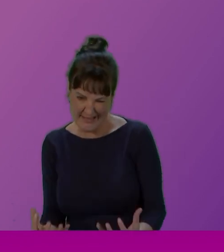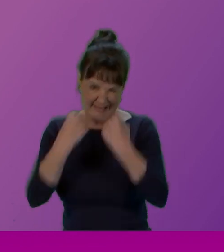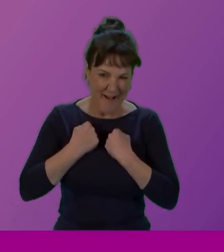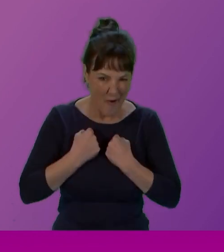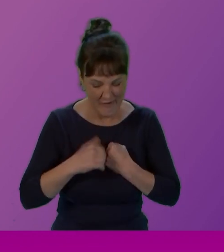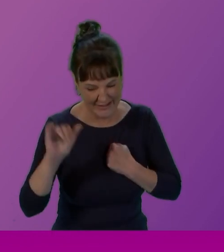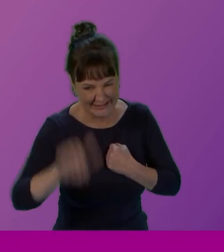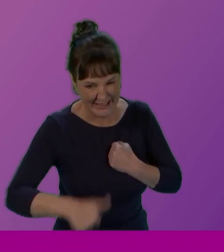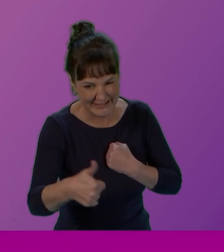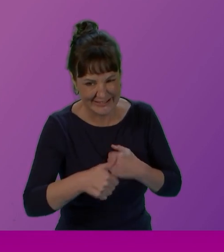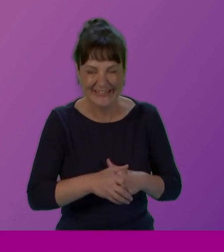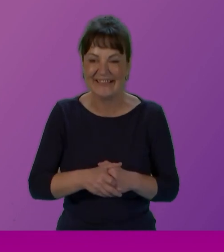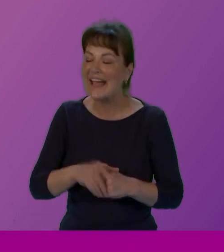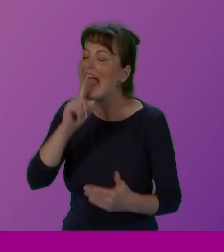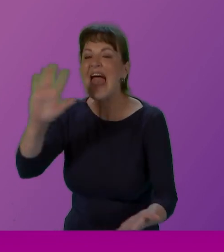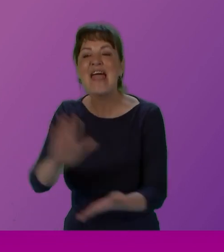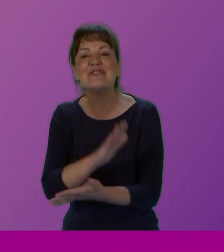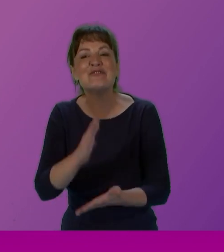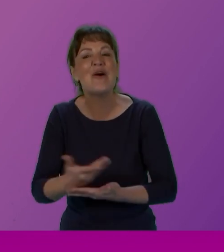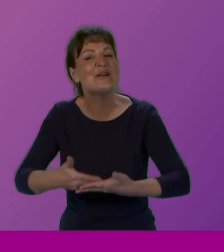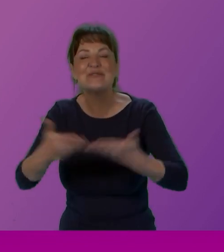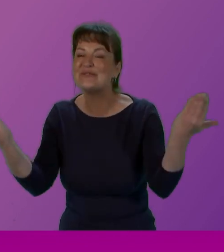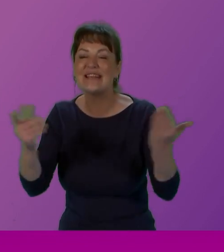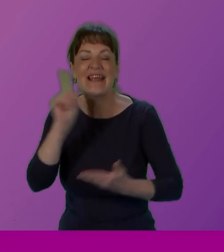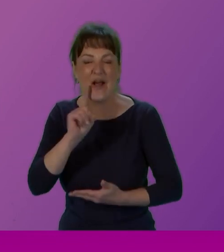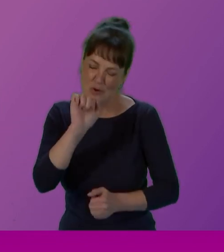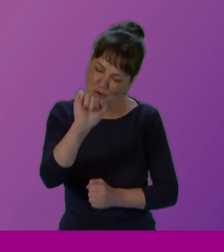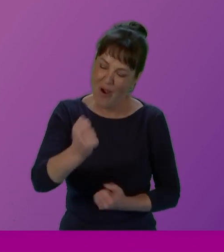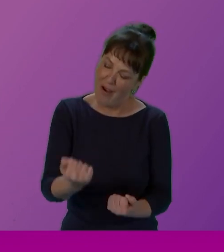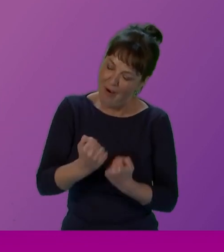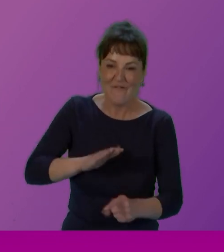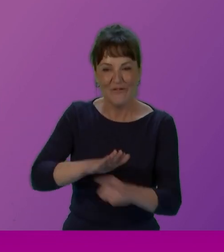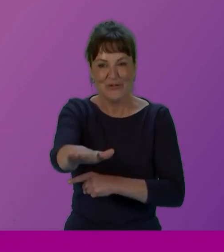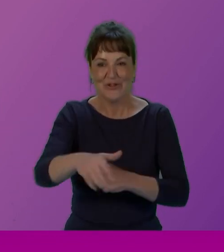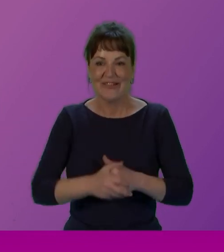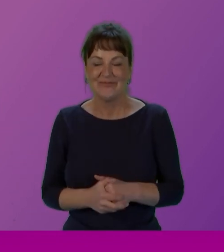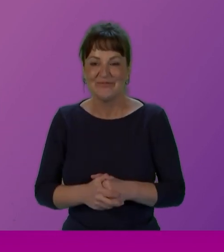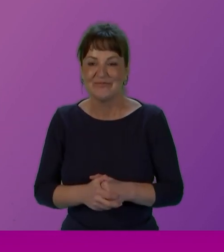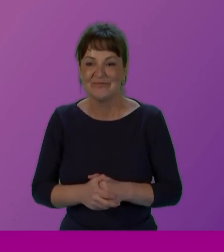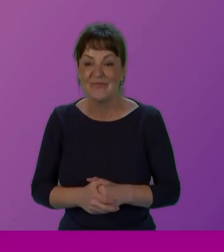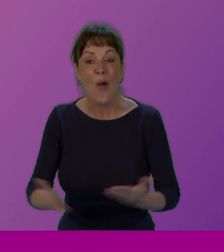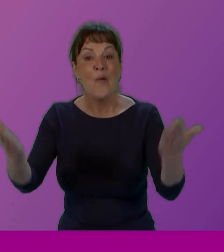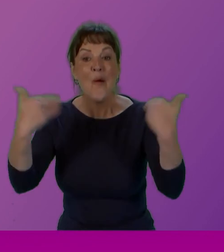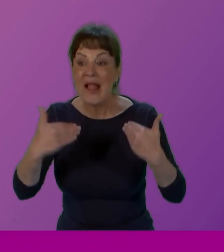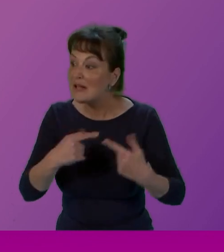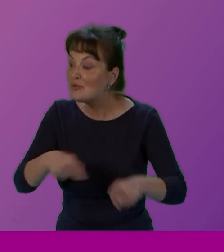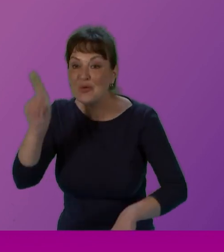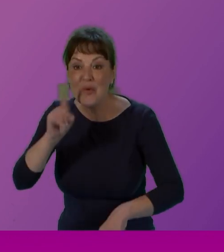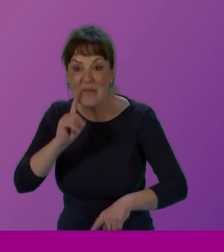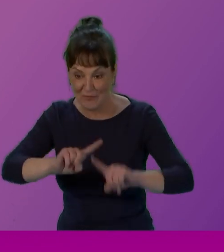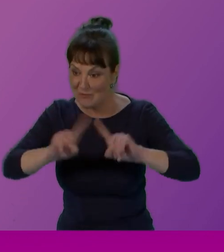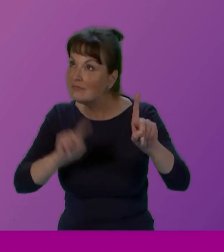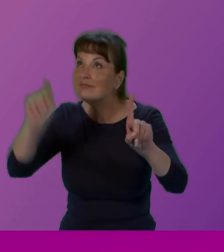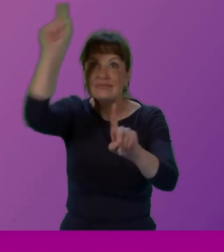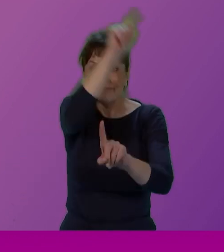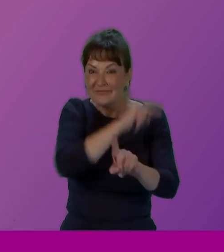should. Enjoy the day, girls. You are our future. Welcome to women from all over Scotland,